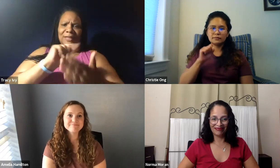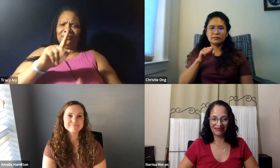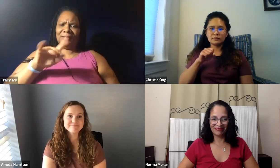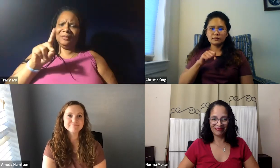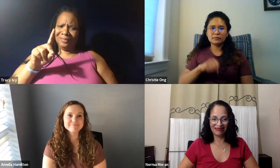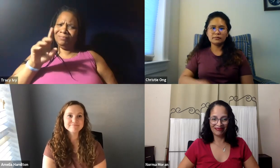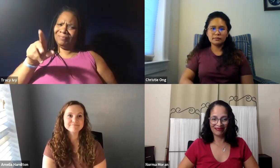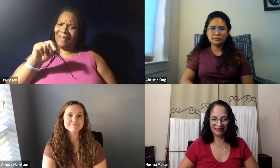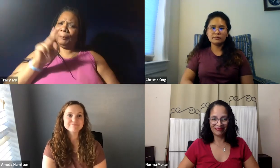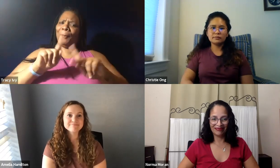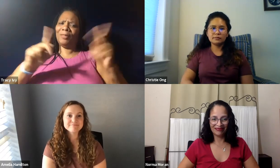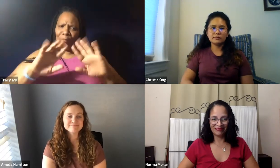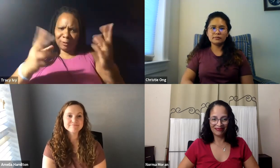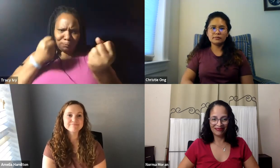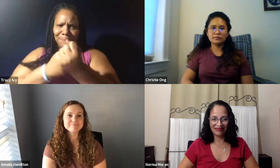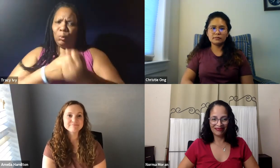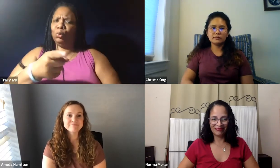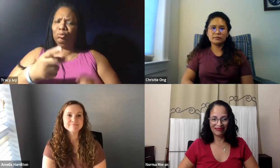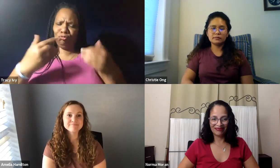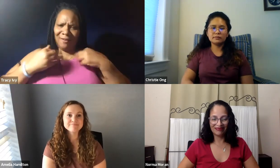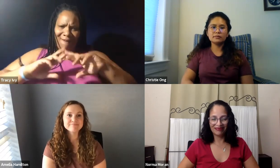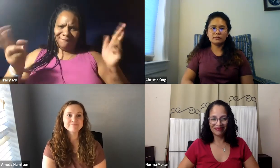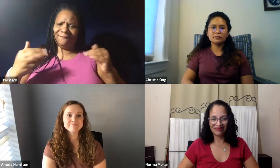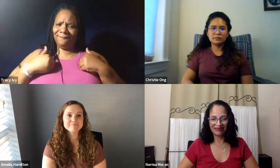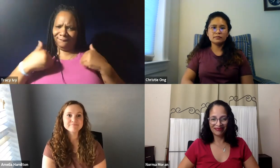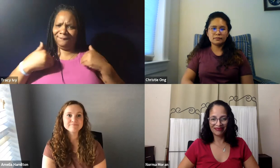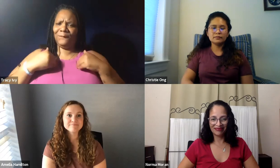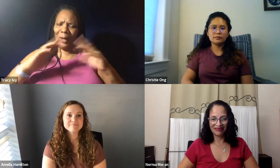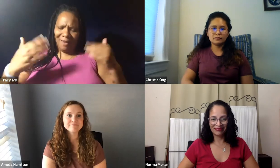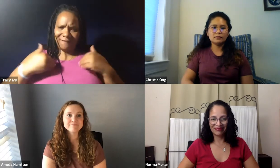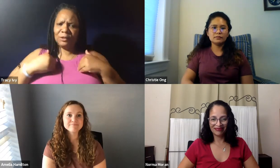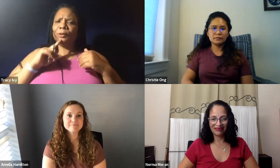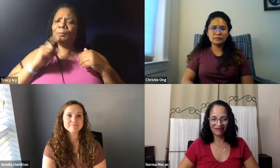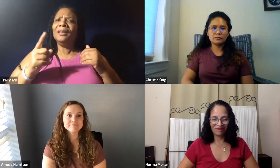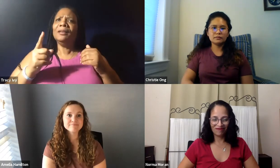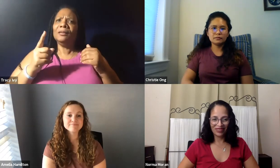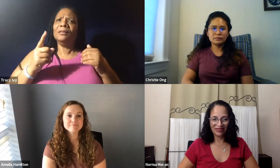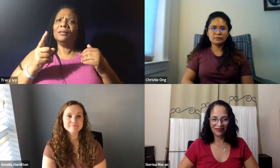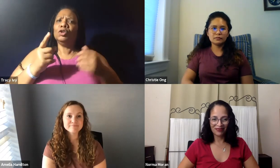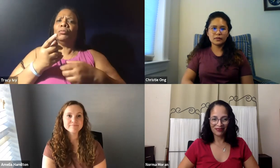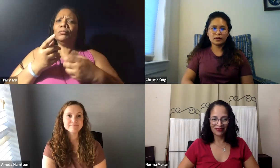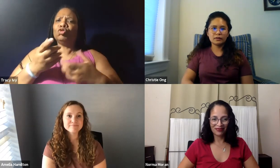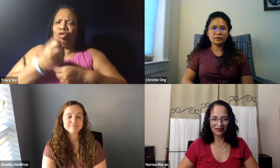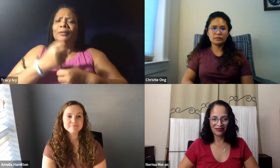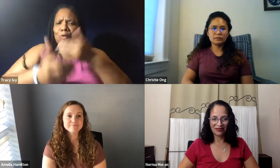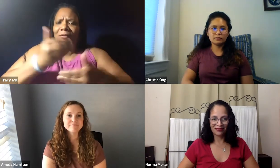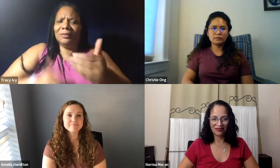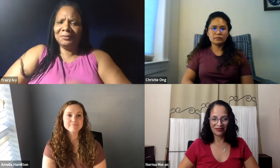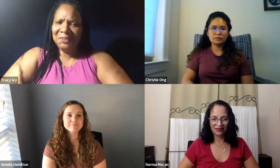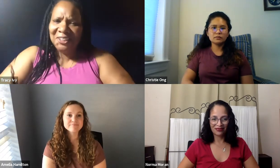And then you finally find the perfect shoe. I feel like if that happens, even if it's your major, you try one major and it doesn't work